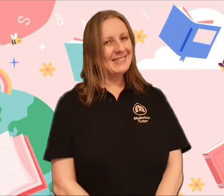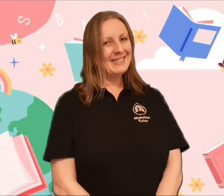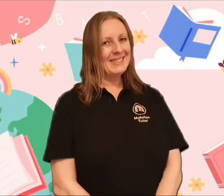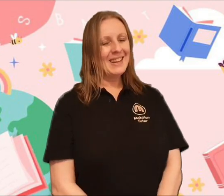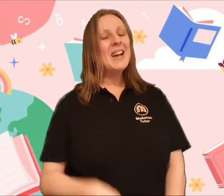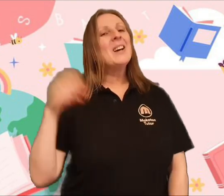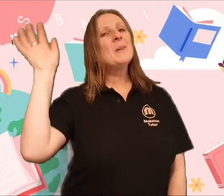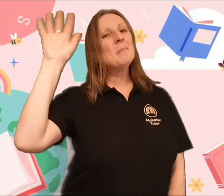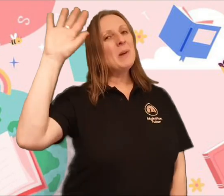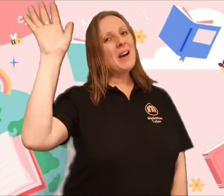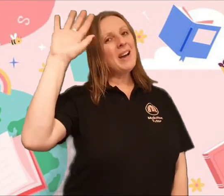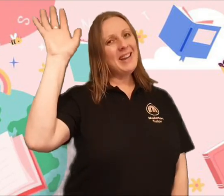Bye!